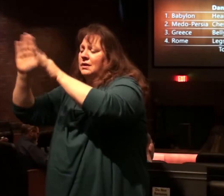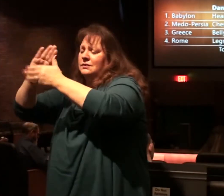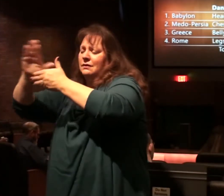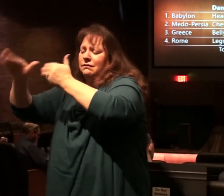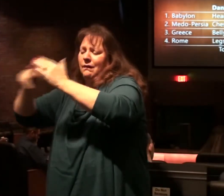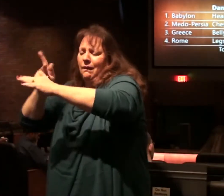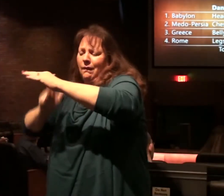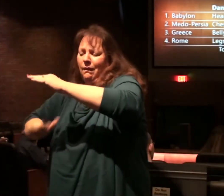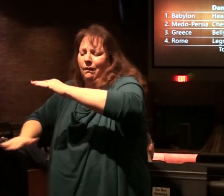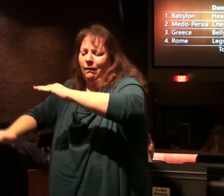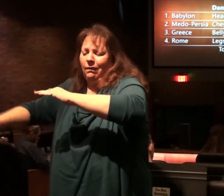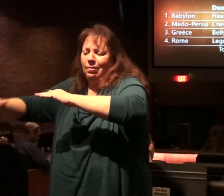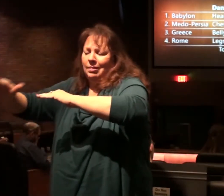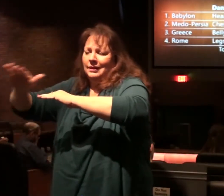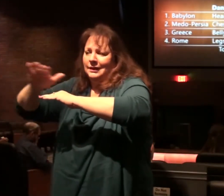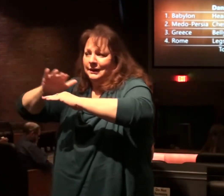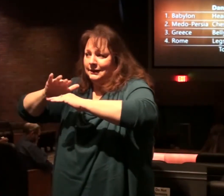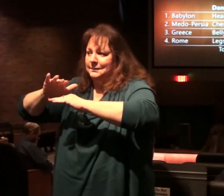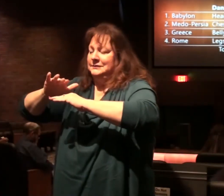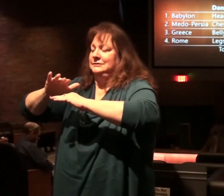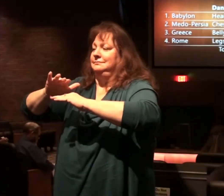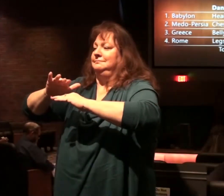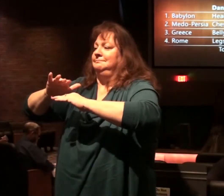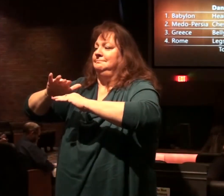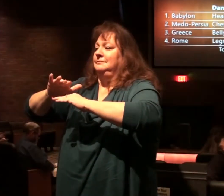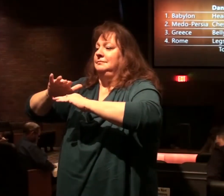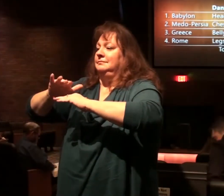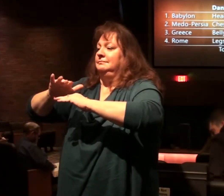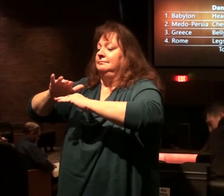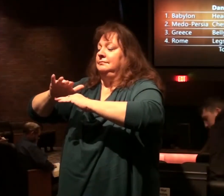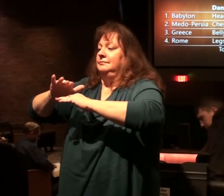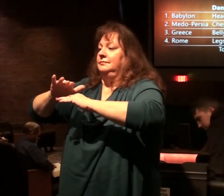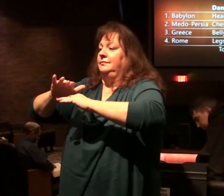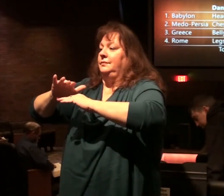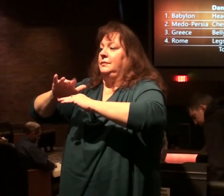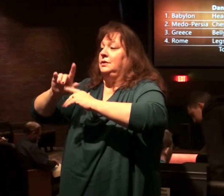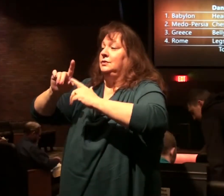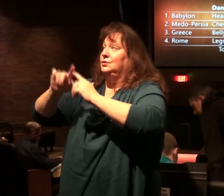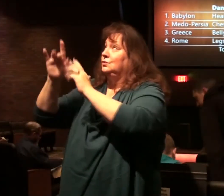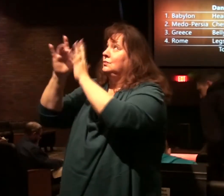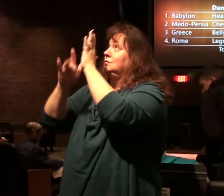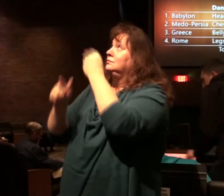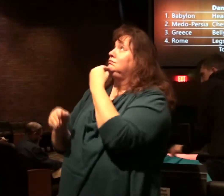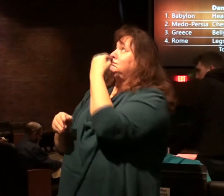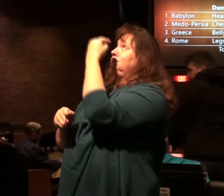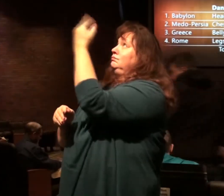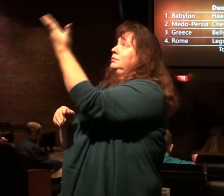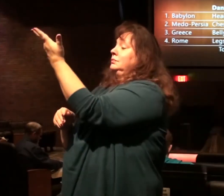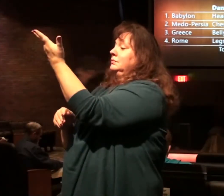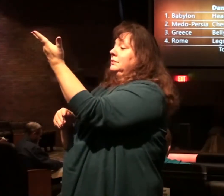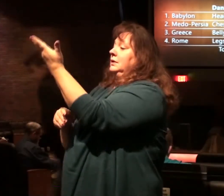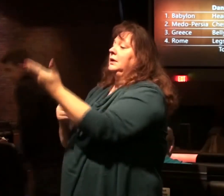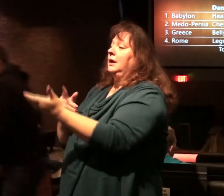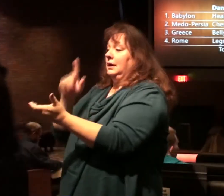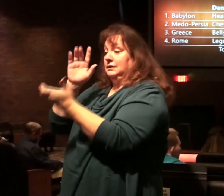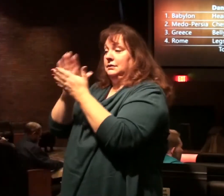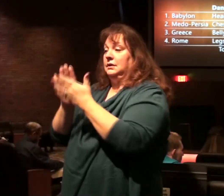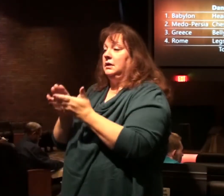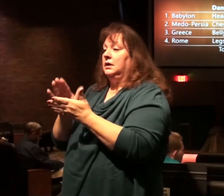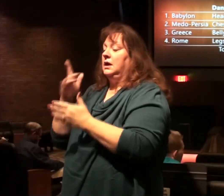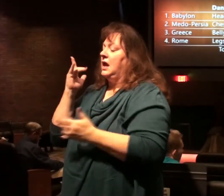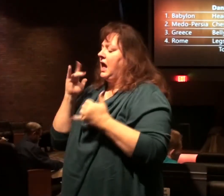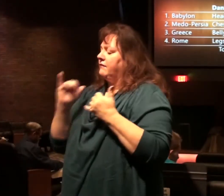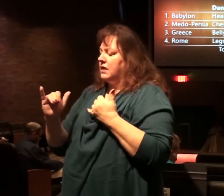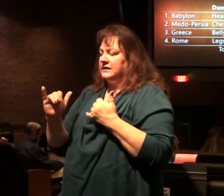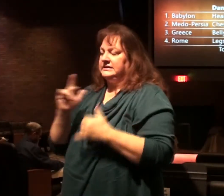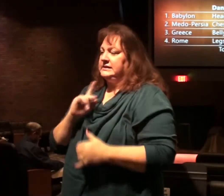kingdoms under the whole heaven will be given to him, to the Messiah. The saints are the highest one, never last